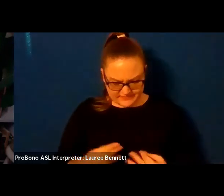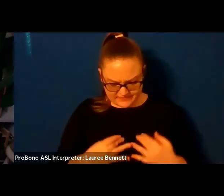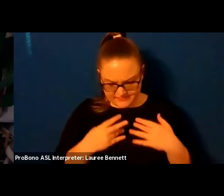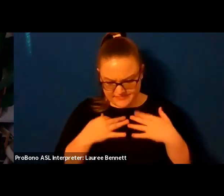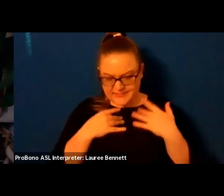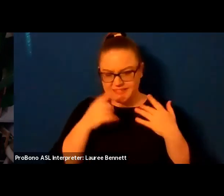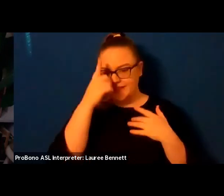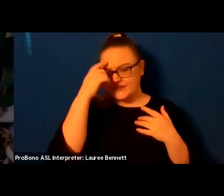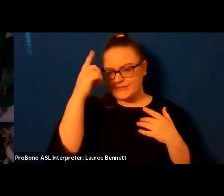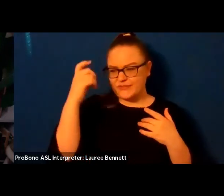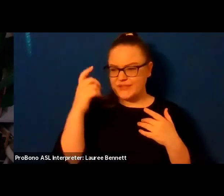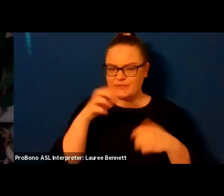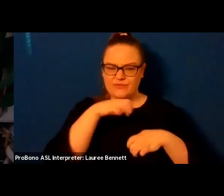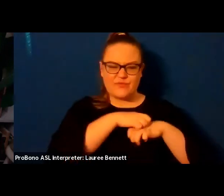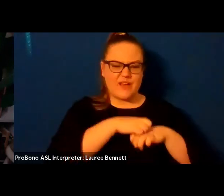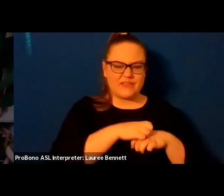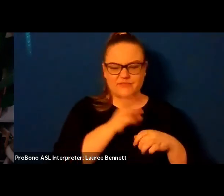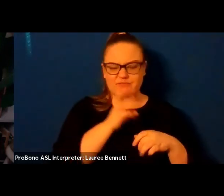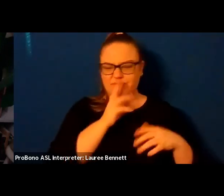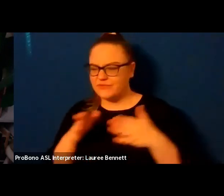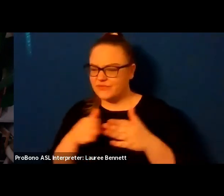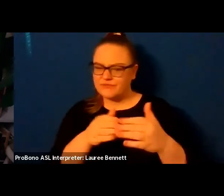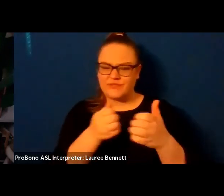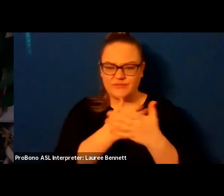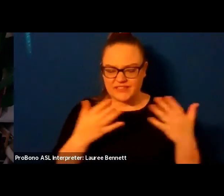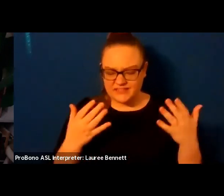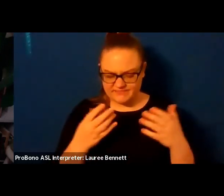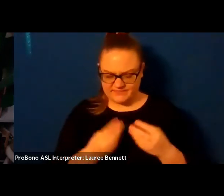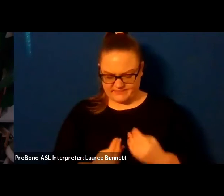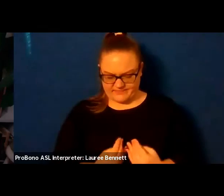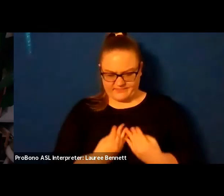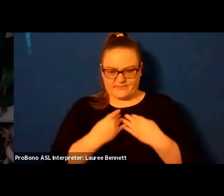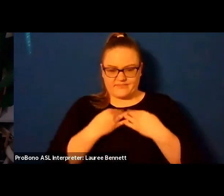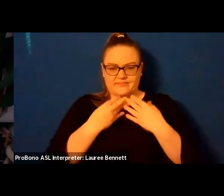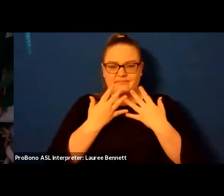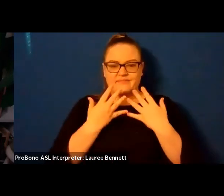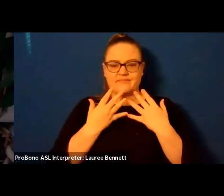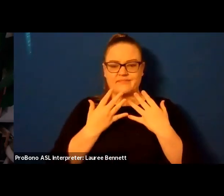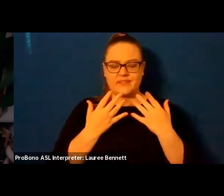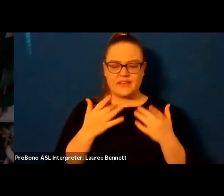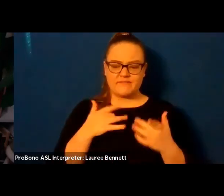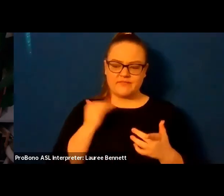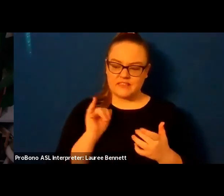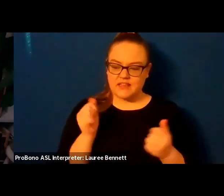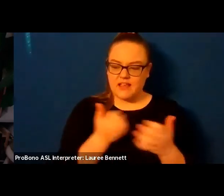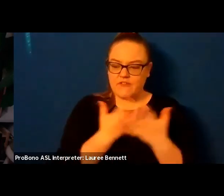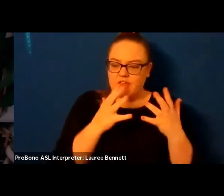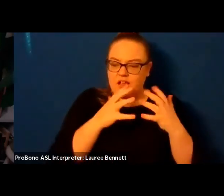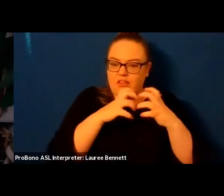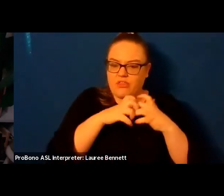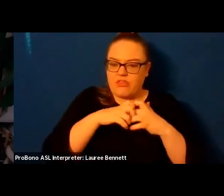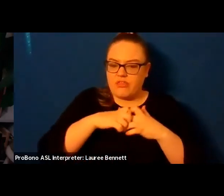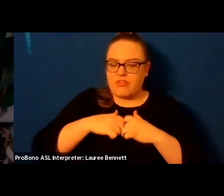sift of everything unmoored to become a story of erosion you must first live